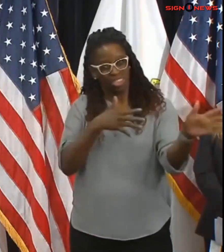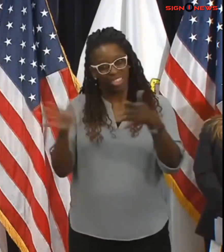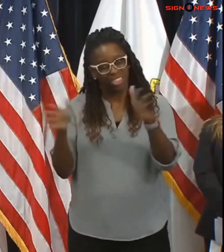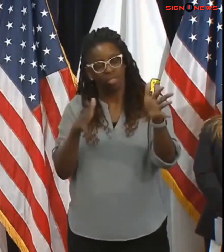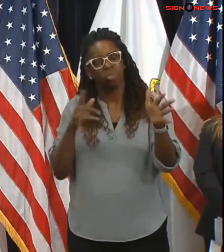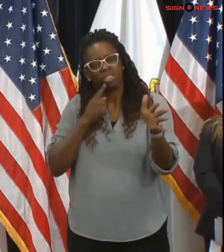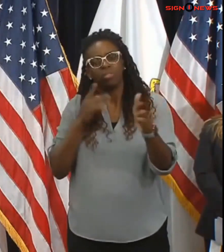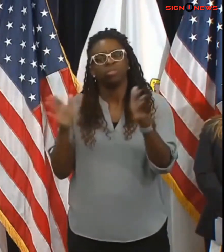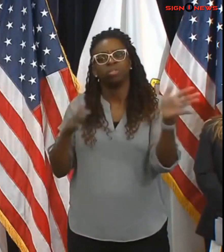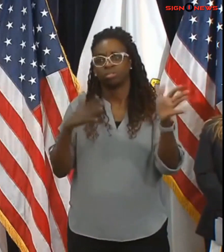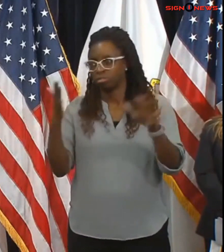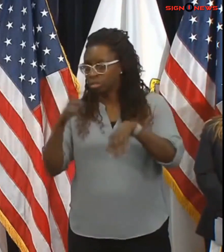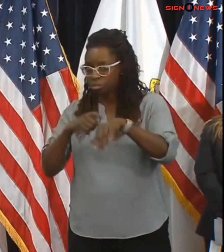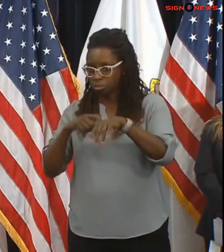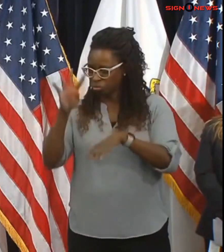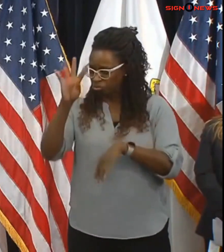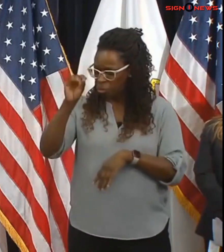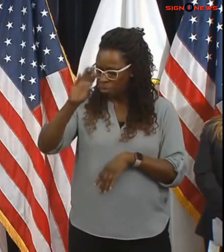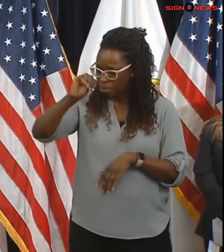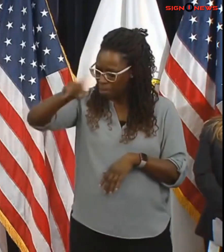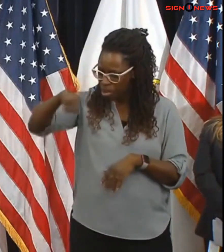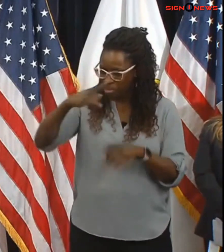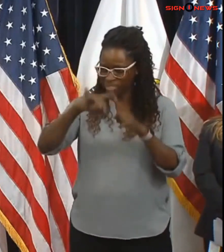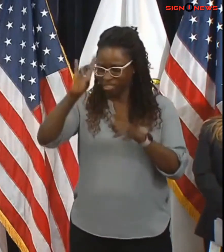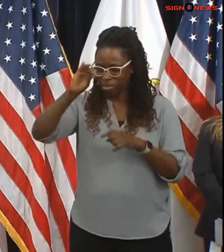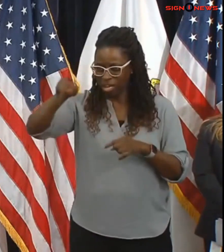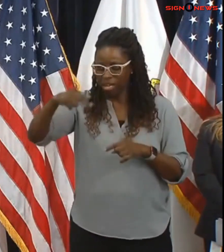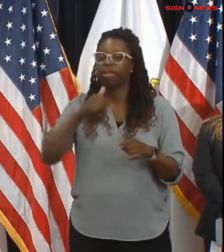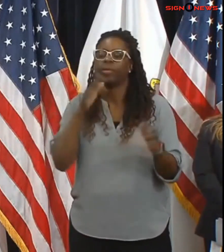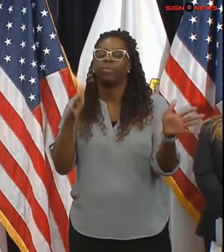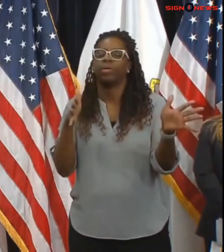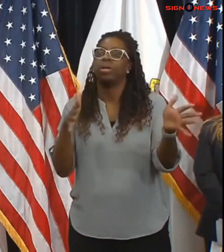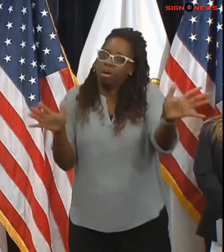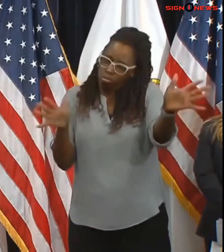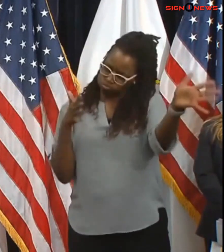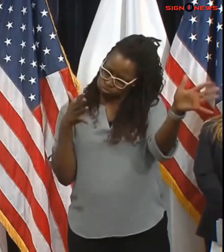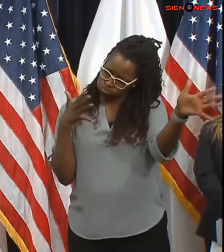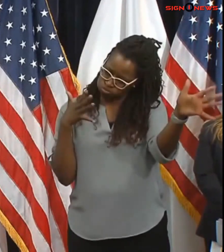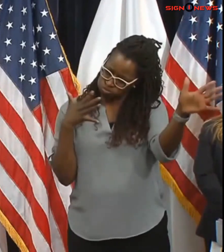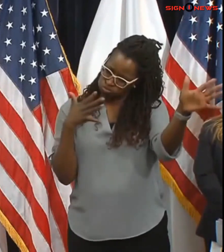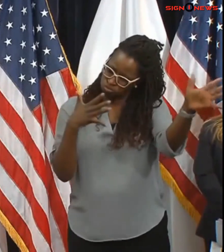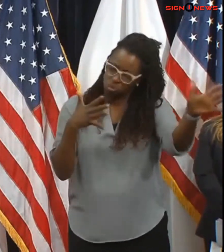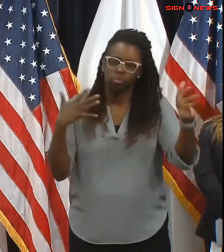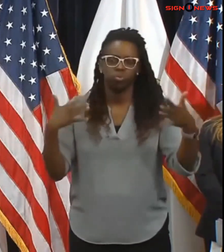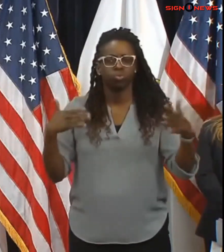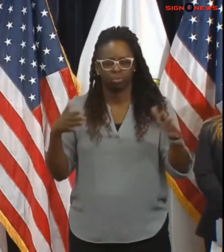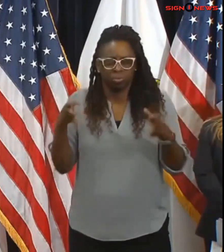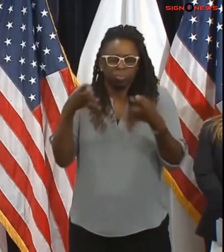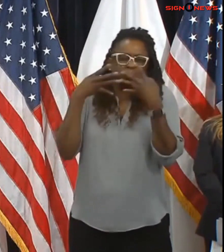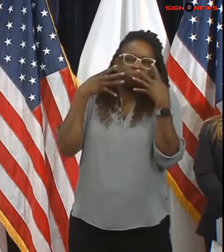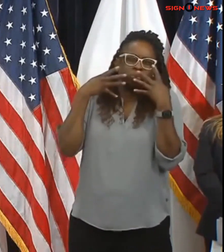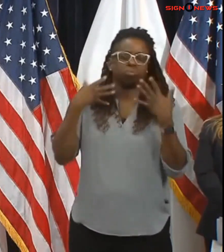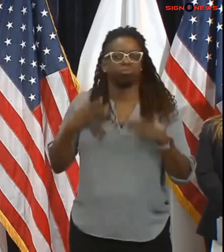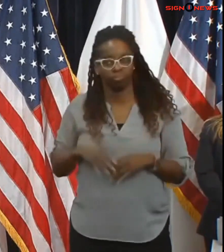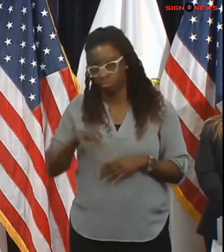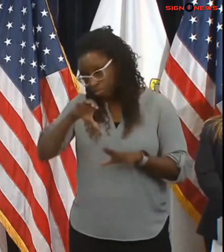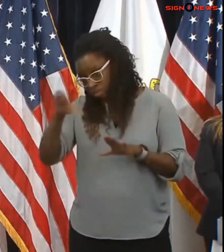70 miles an hour on the Cape and in other pockets. As a result, we do expect that this storm will cause power